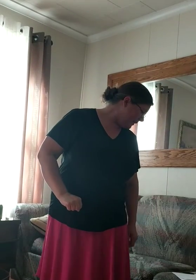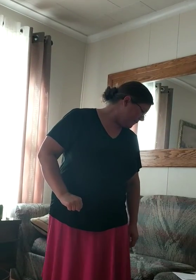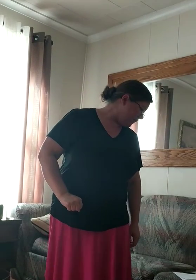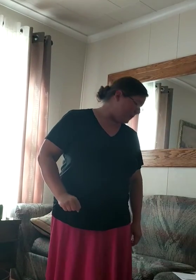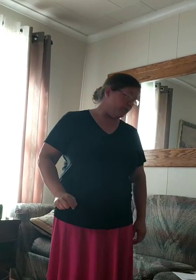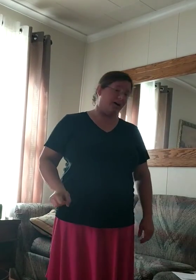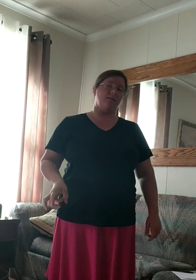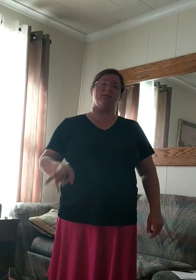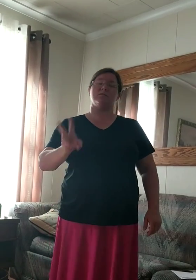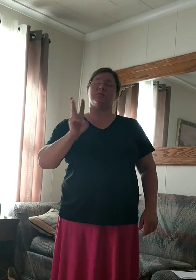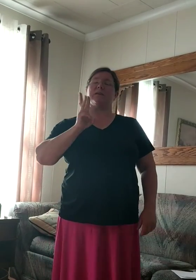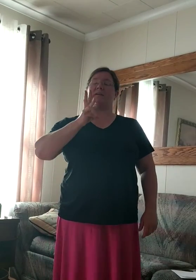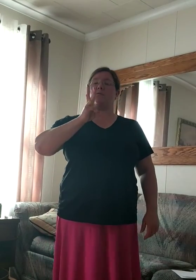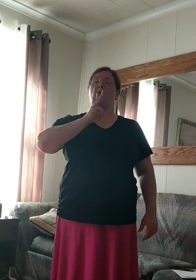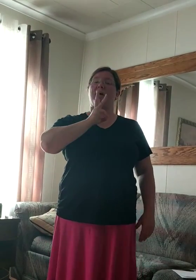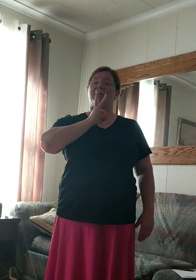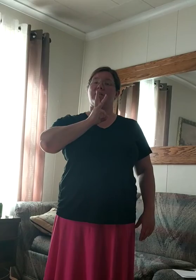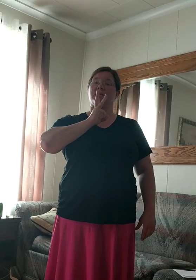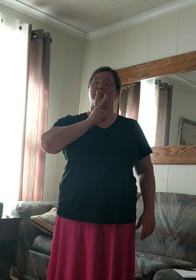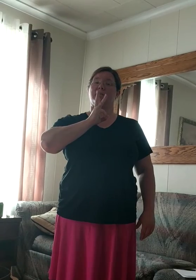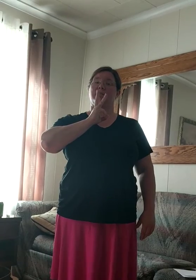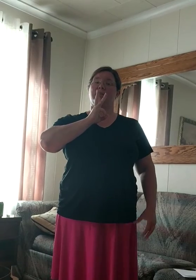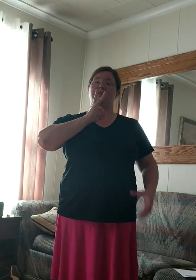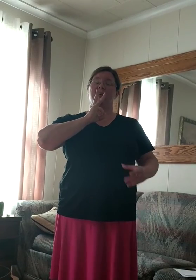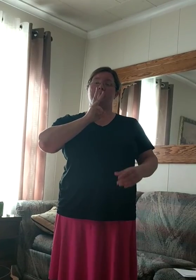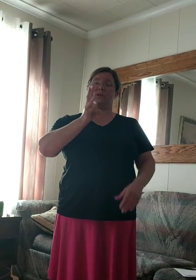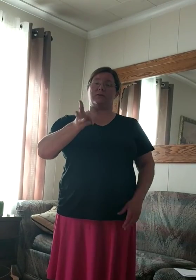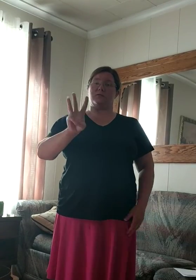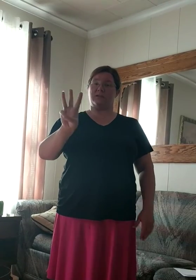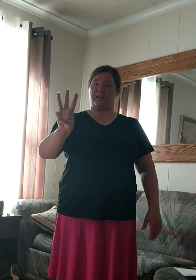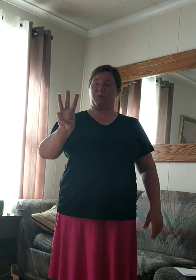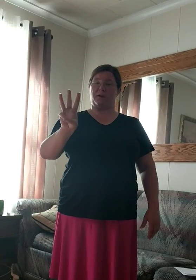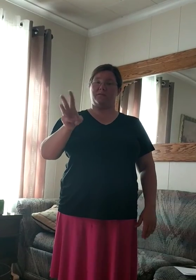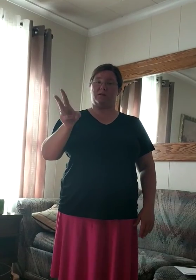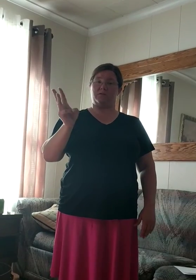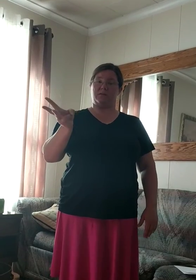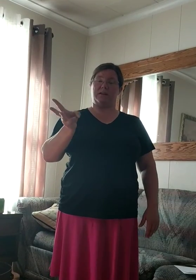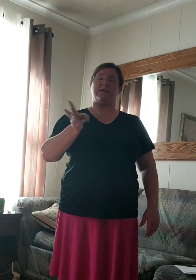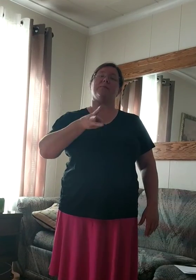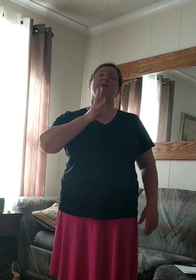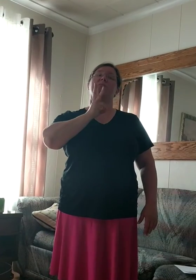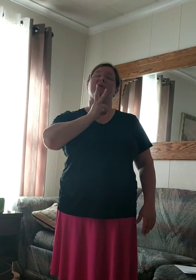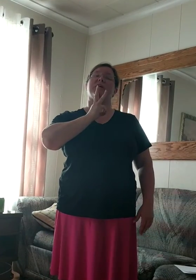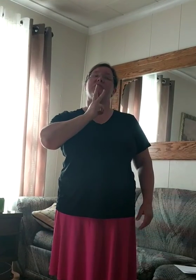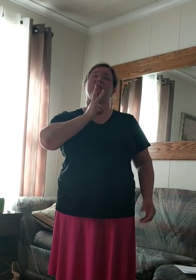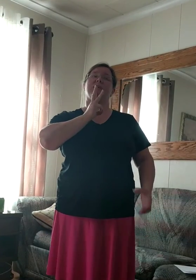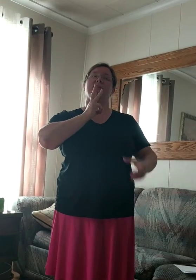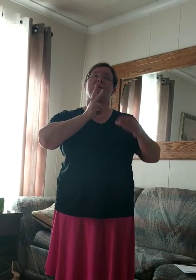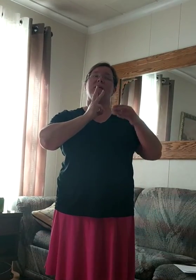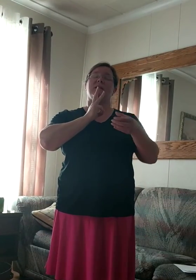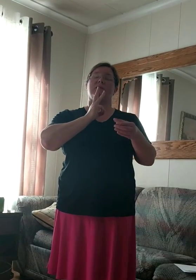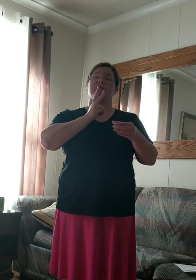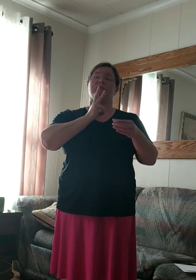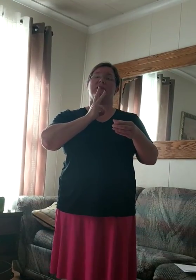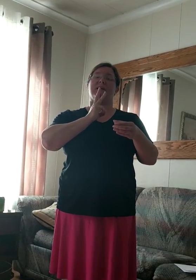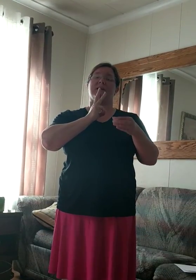From the well, so we're going to take water. We're going to do the sign water first, so take a W and put it on your chin, and then we'll take a